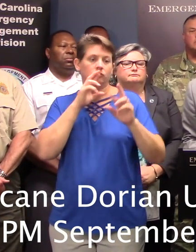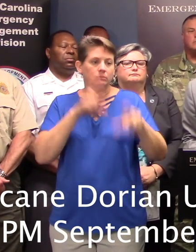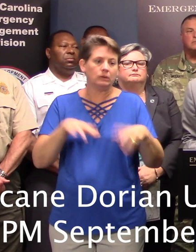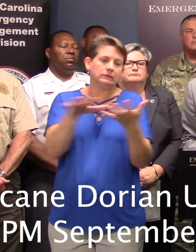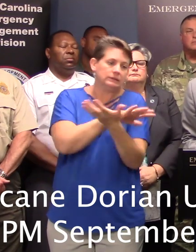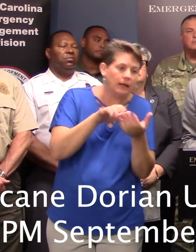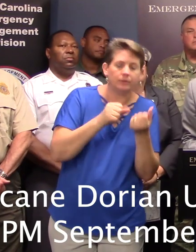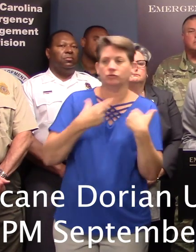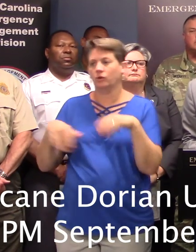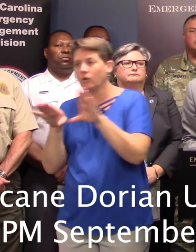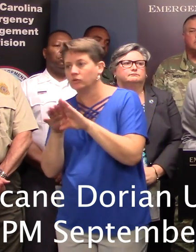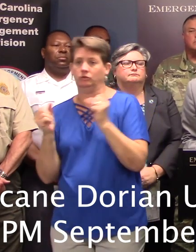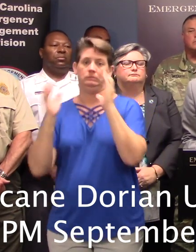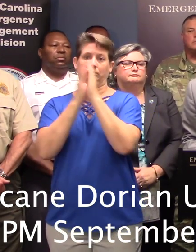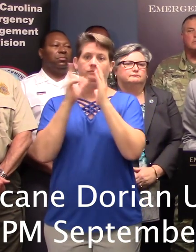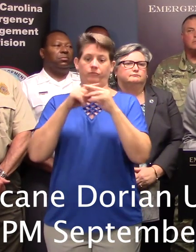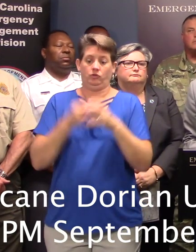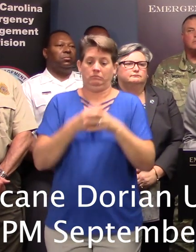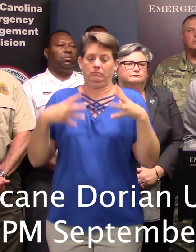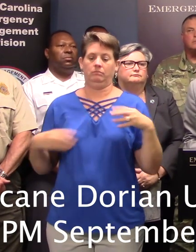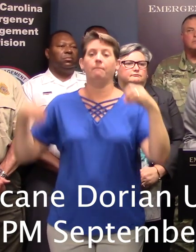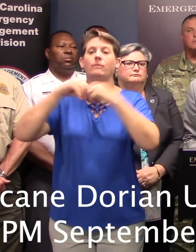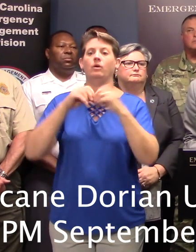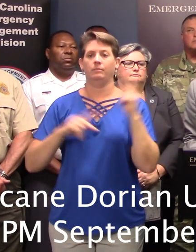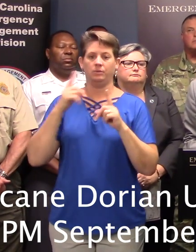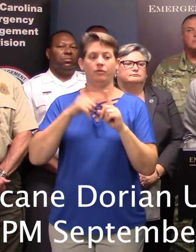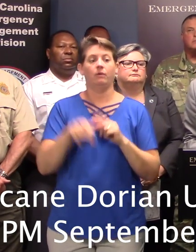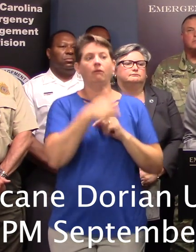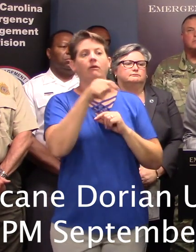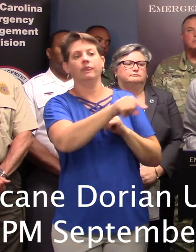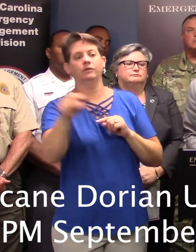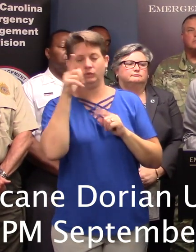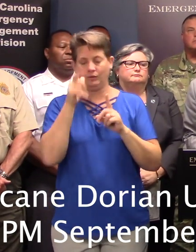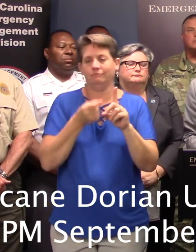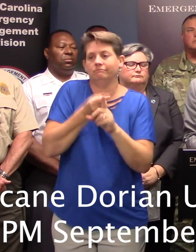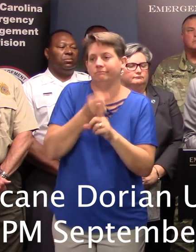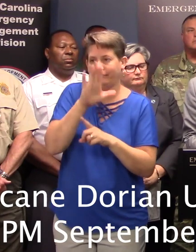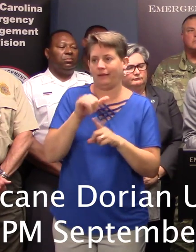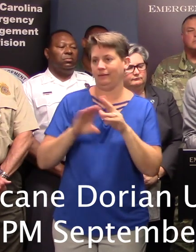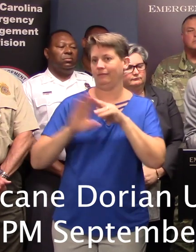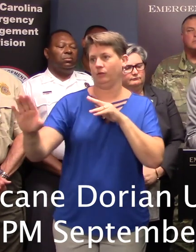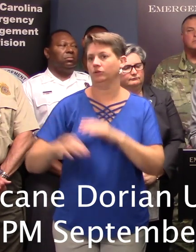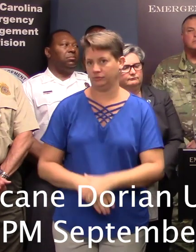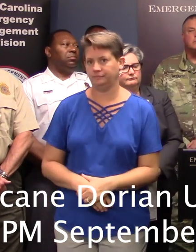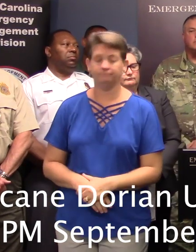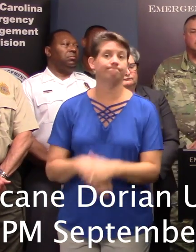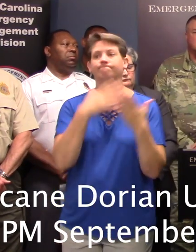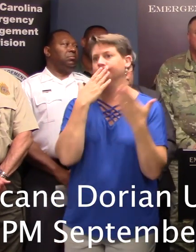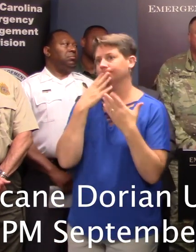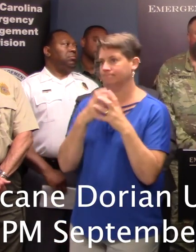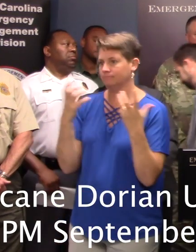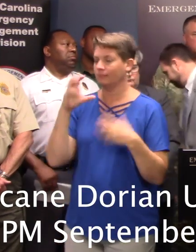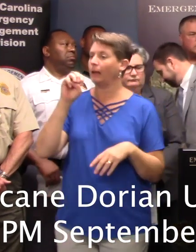report closures, and requests to expand capacity to care for children from facilities affected by the evacuation. Thank you very much.